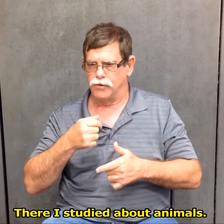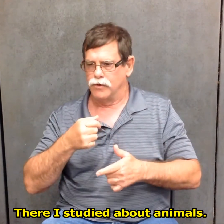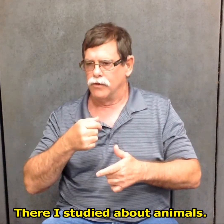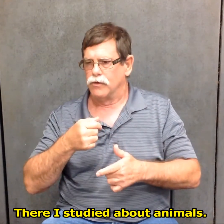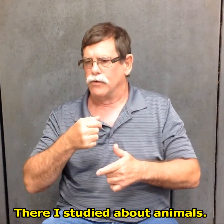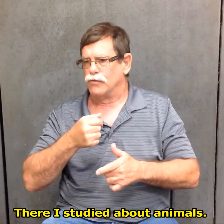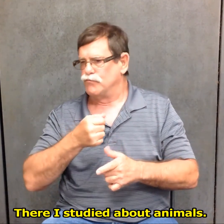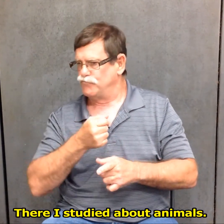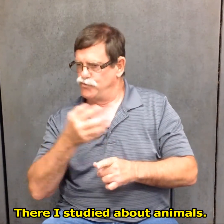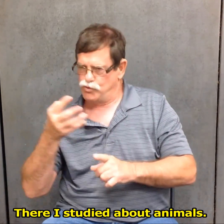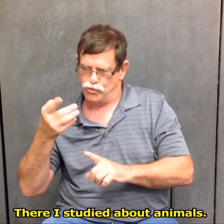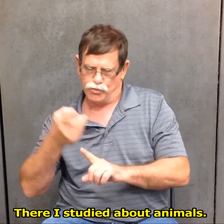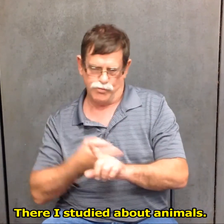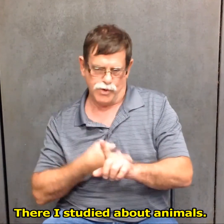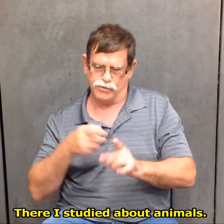There, I studied about animals.